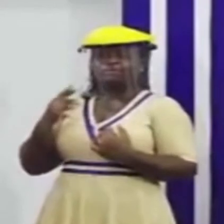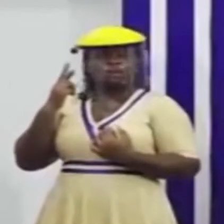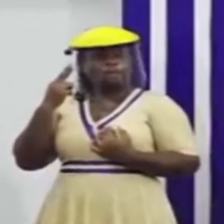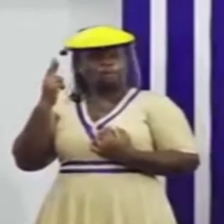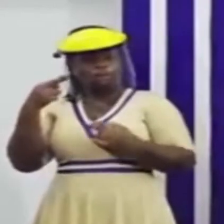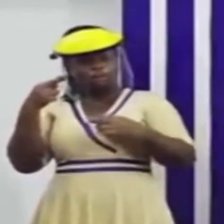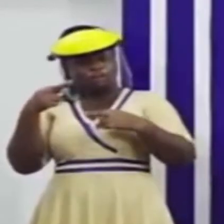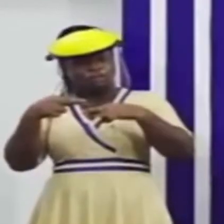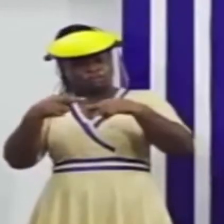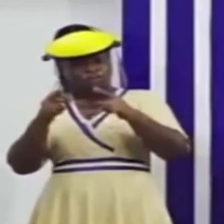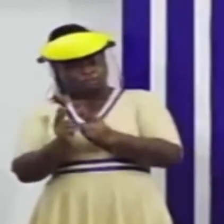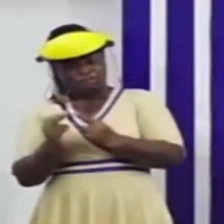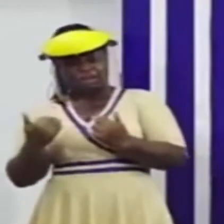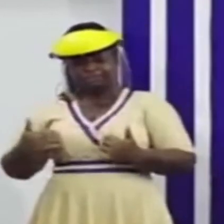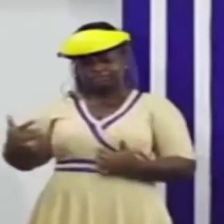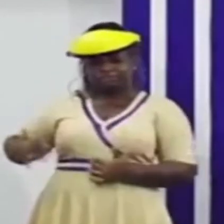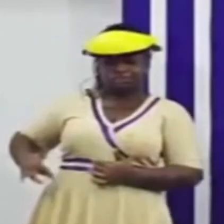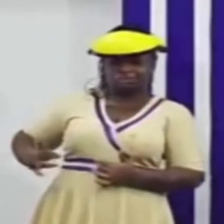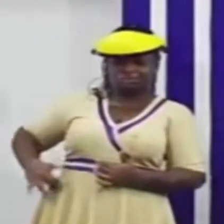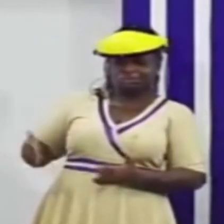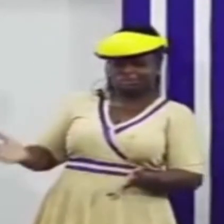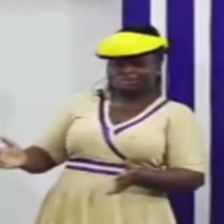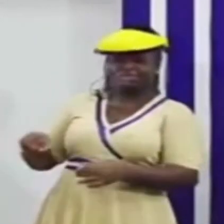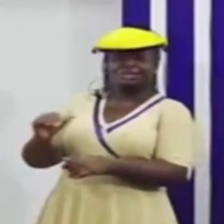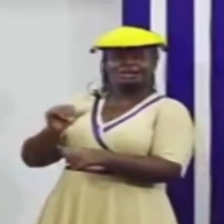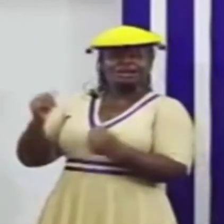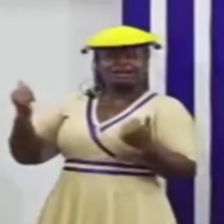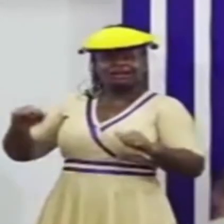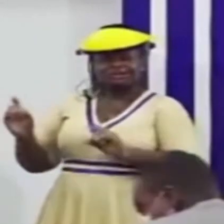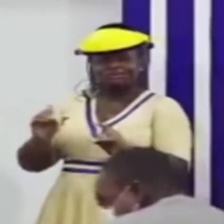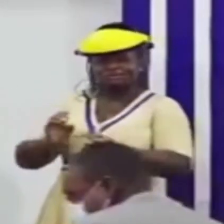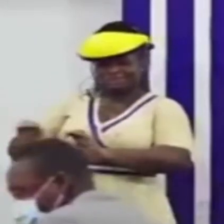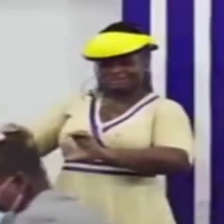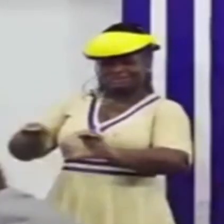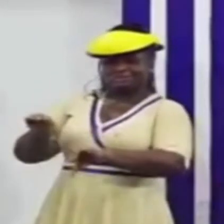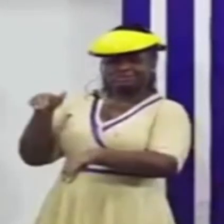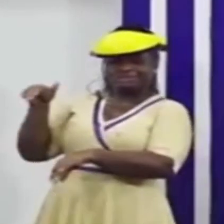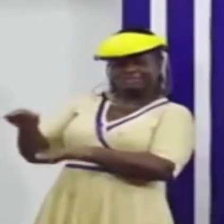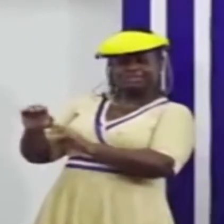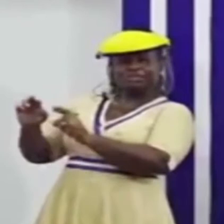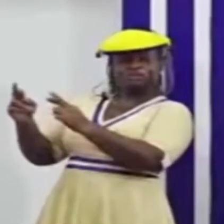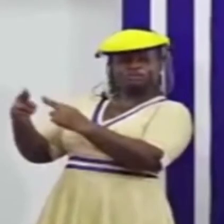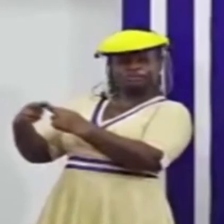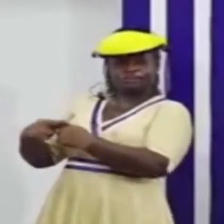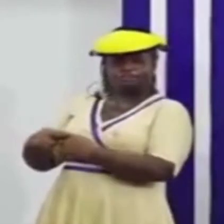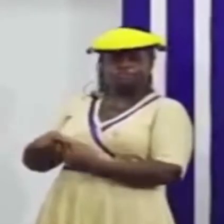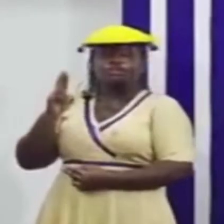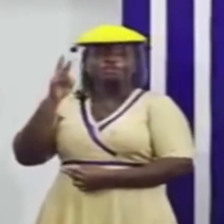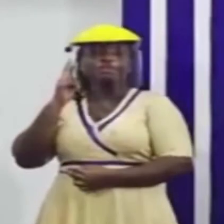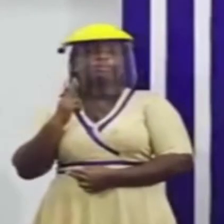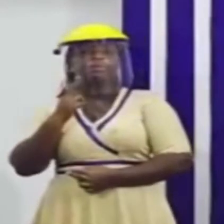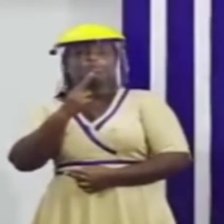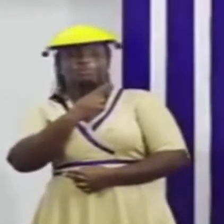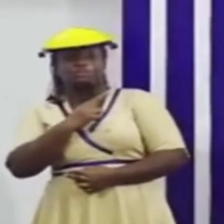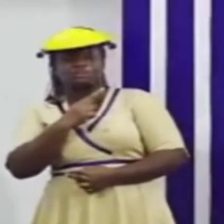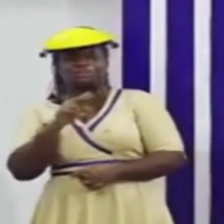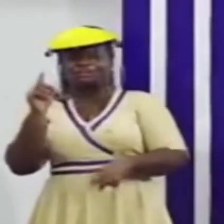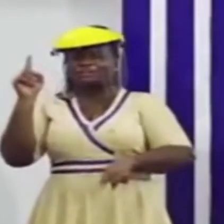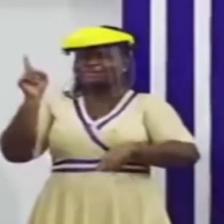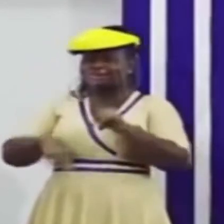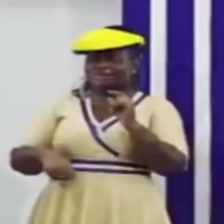washrooms in there, and they can undertake all their activities within their rooms. The hotel restaurants cannot